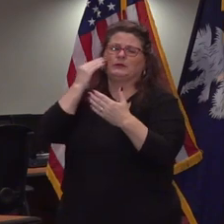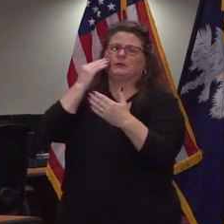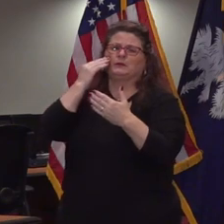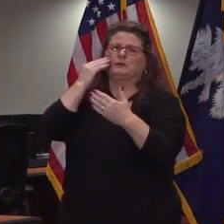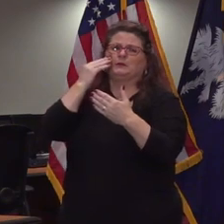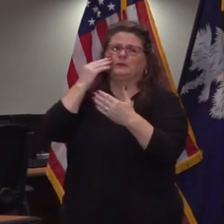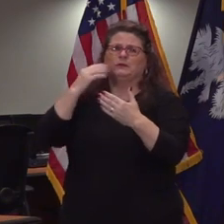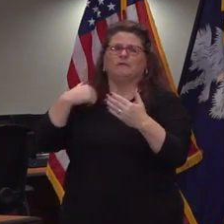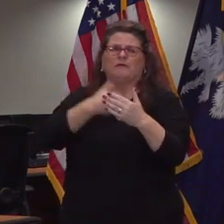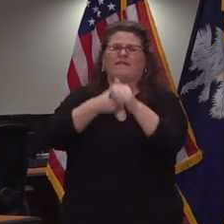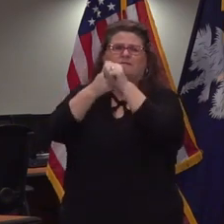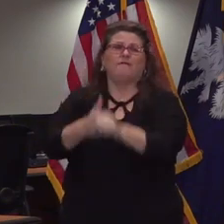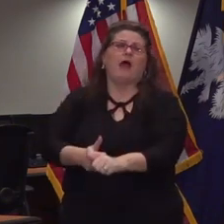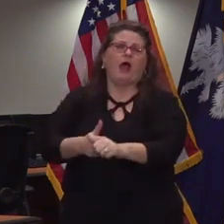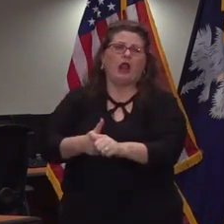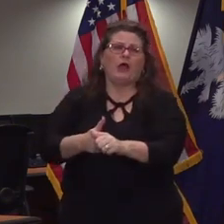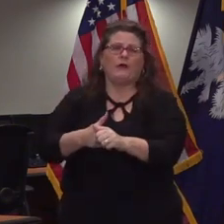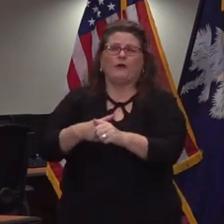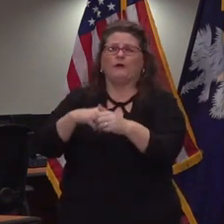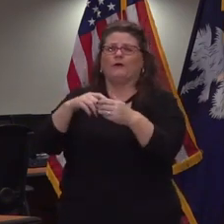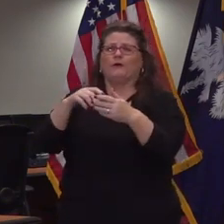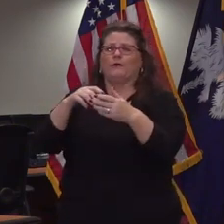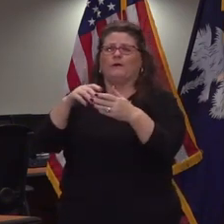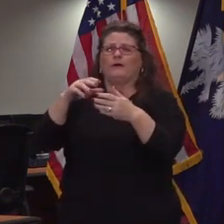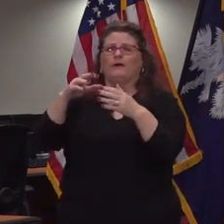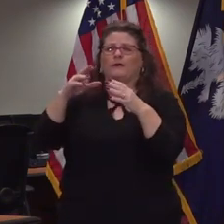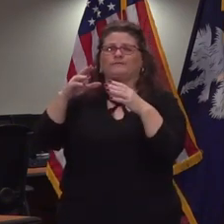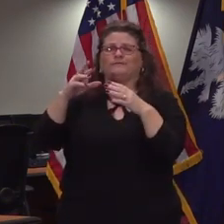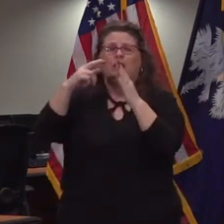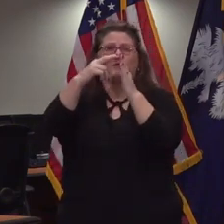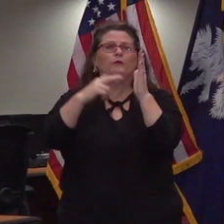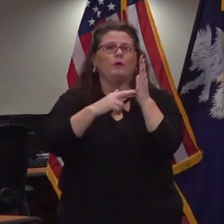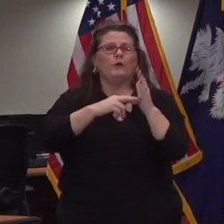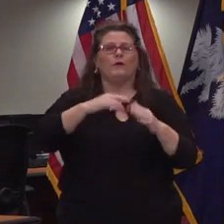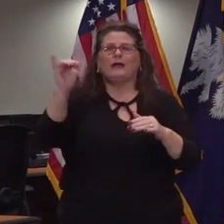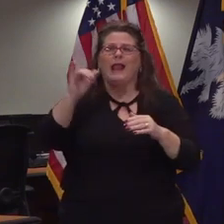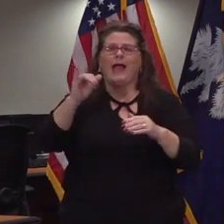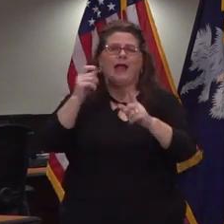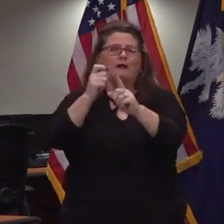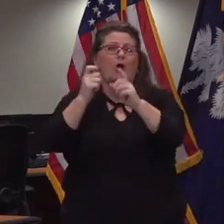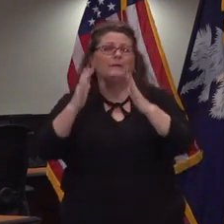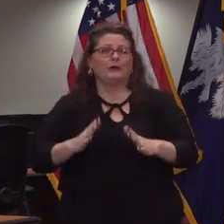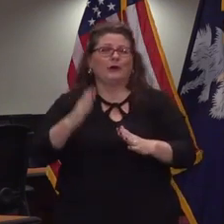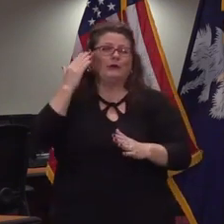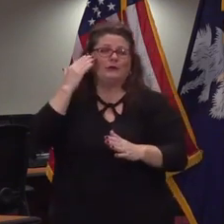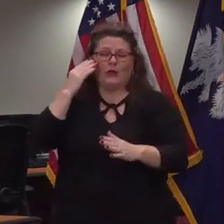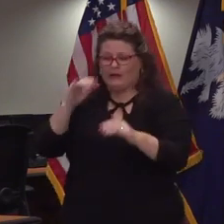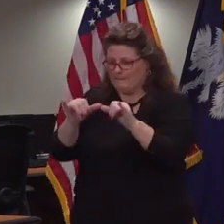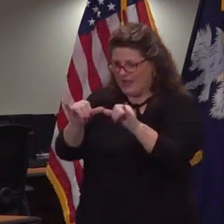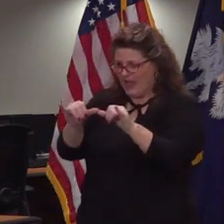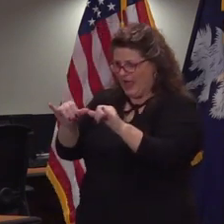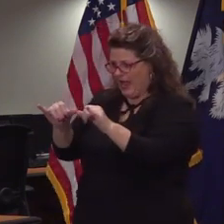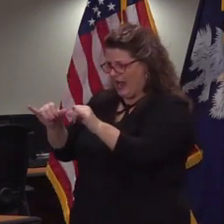follow the old carpenter's rule which is measure twice and cut once and we don't want to make any mistakes and as you know we've we went